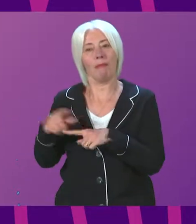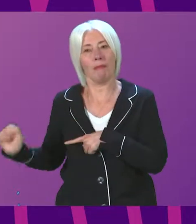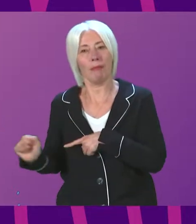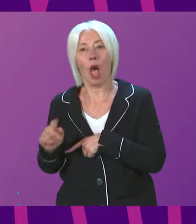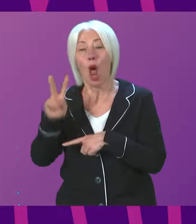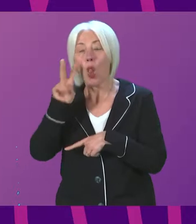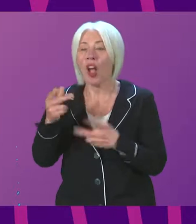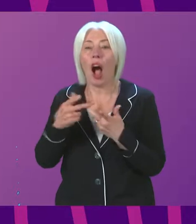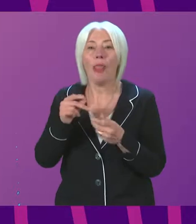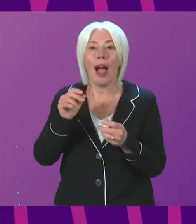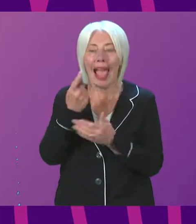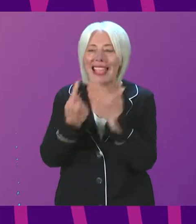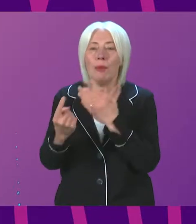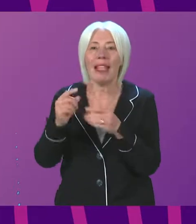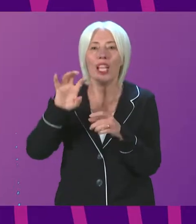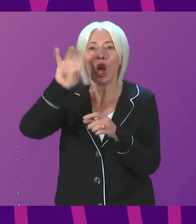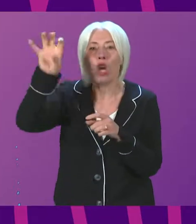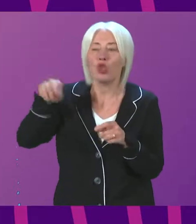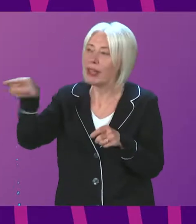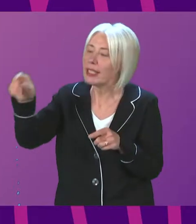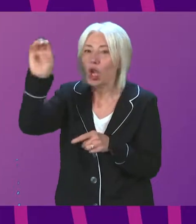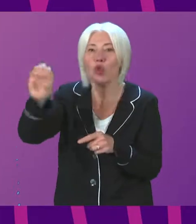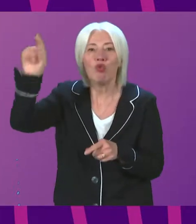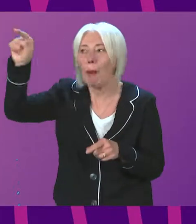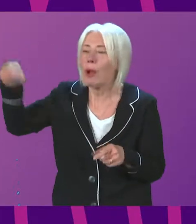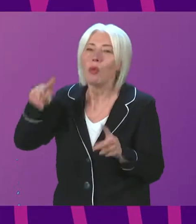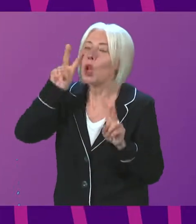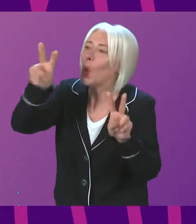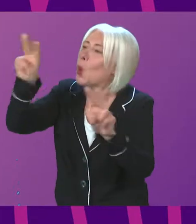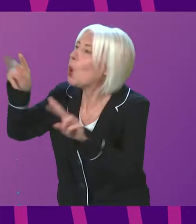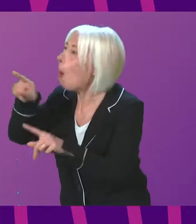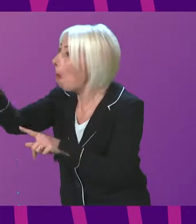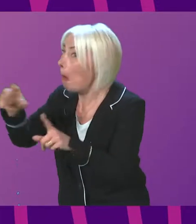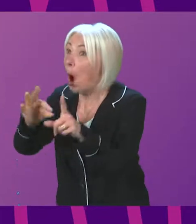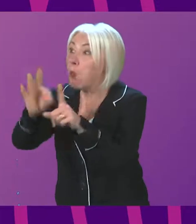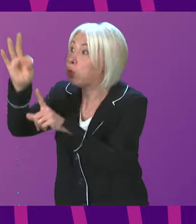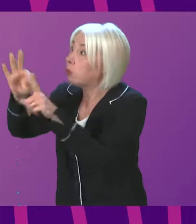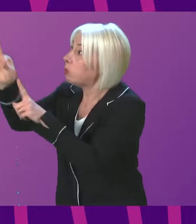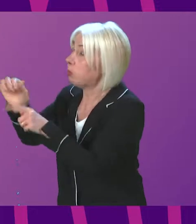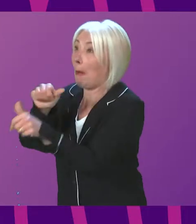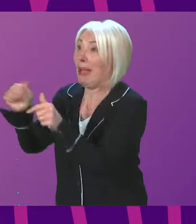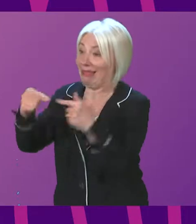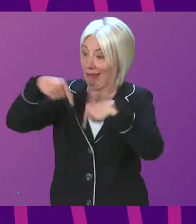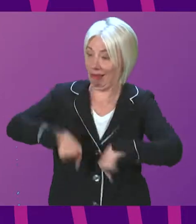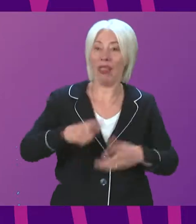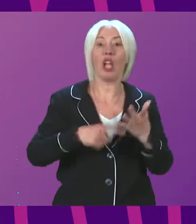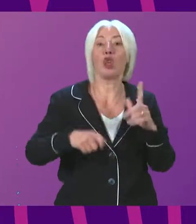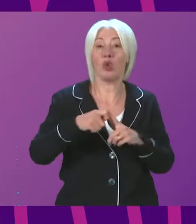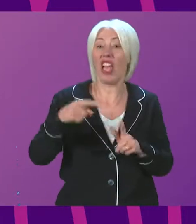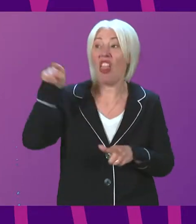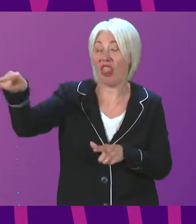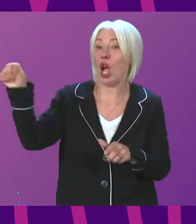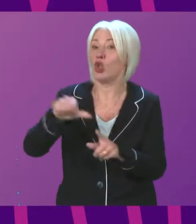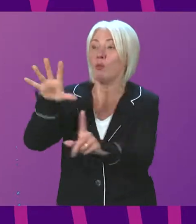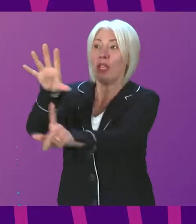countries across Europe who, with the powers of independence, are doing so much better than the UK and that should be the inspiration for Scotland.